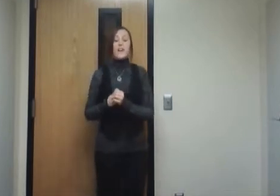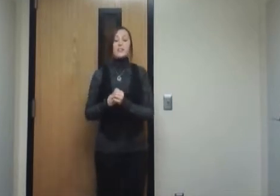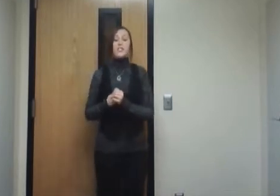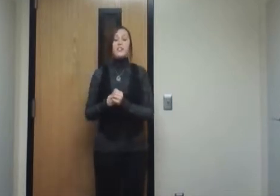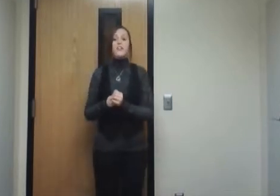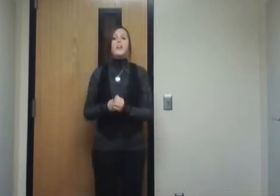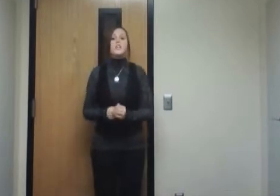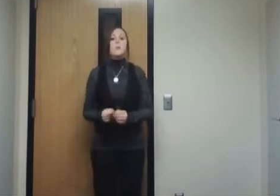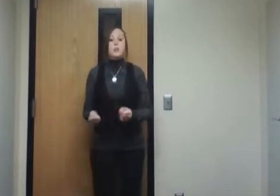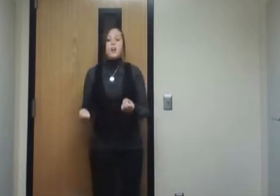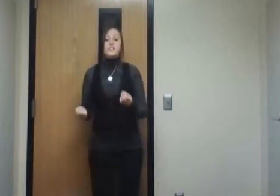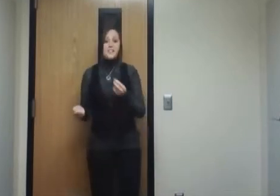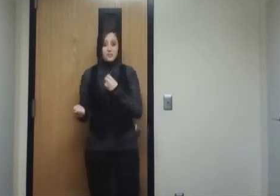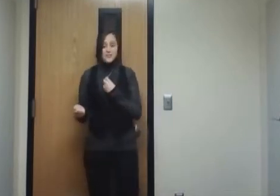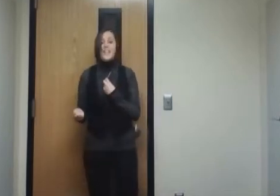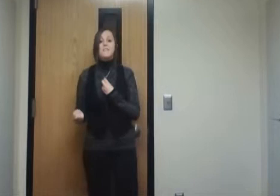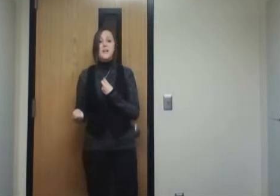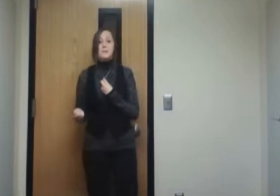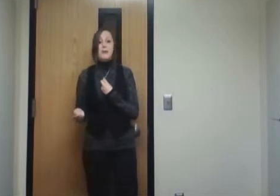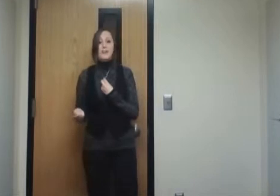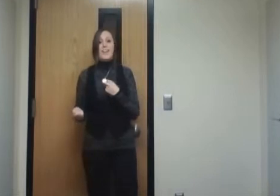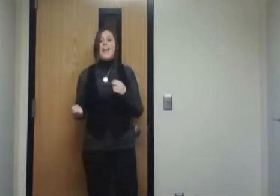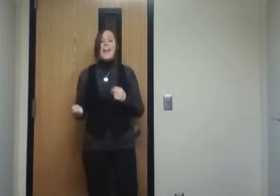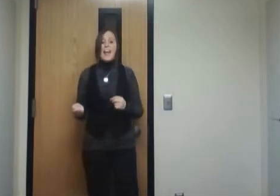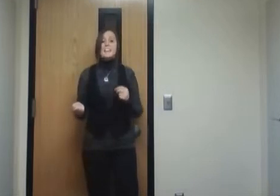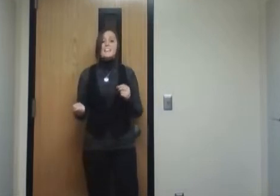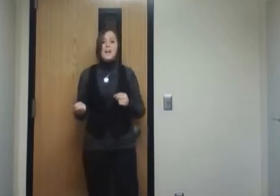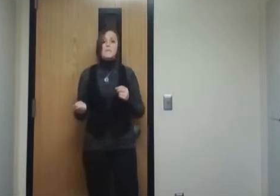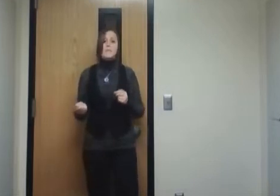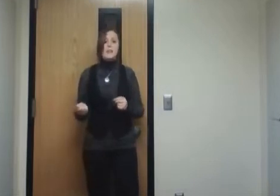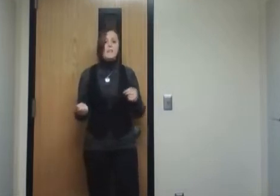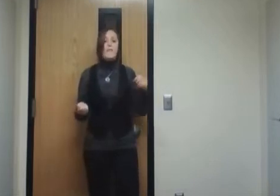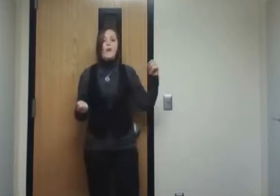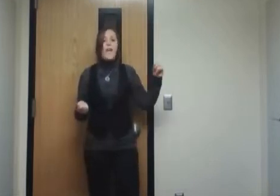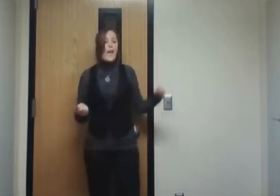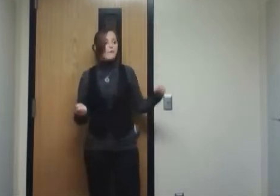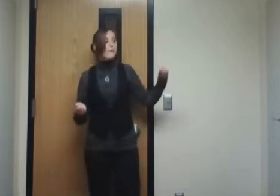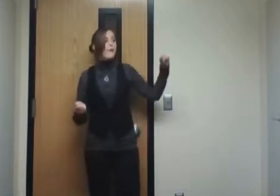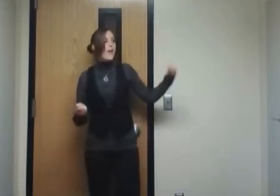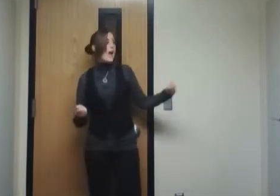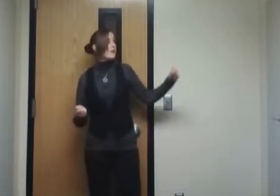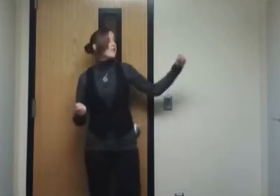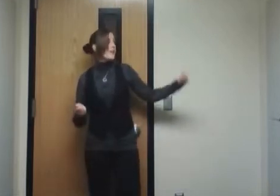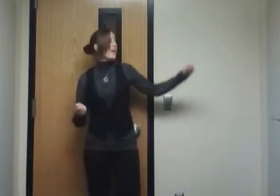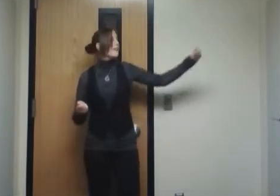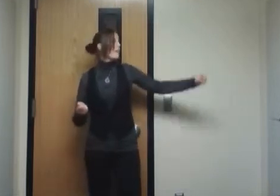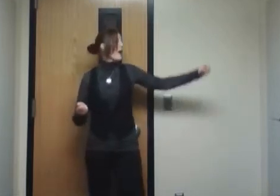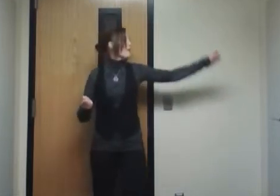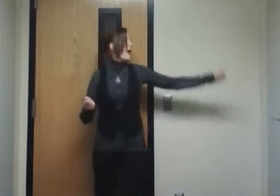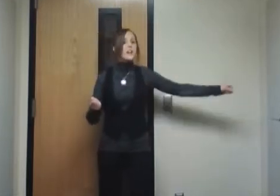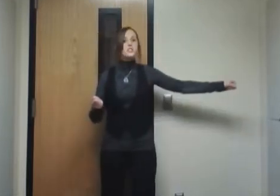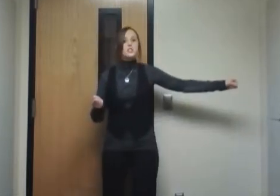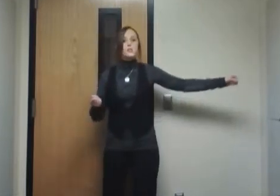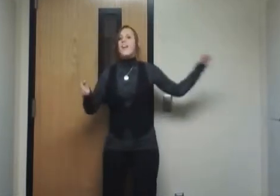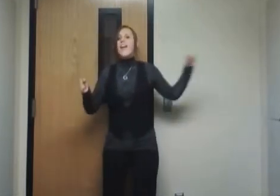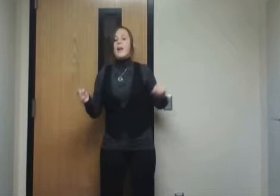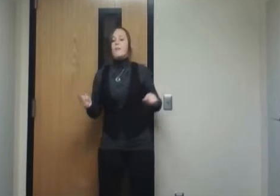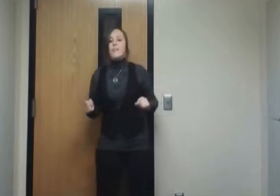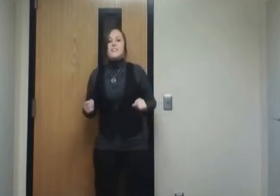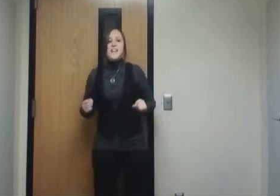cashier, you are costing yourself time and money and time and money for everyone else in line behind you. And when this